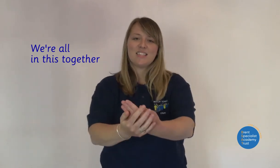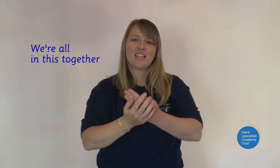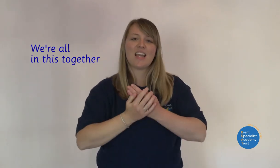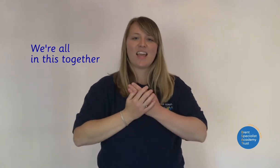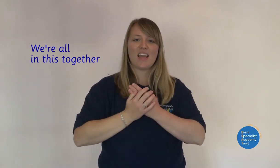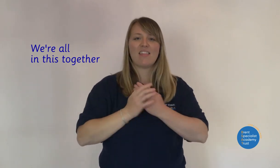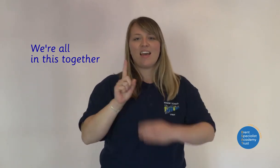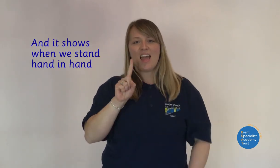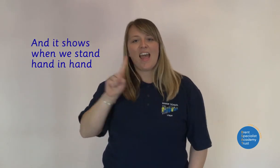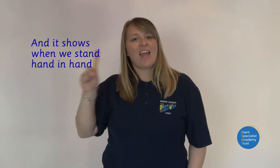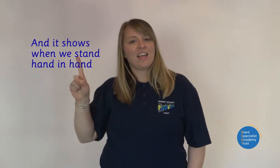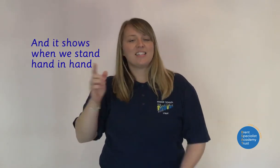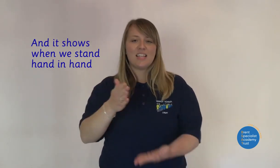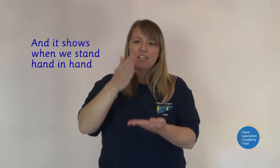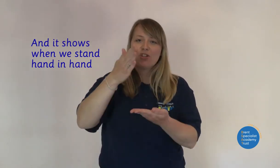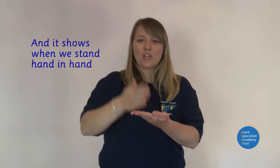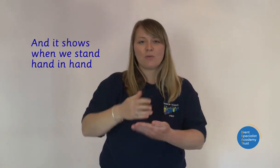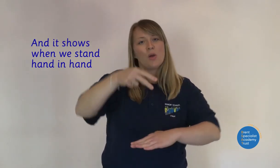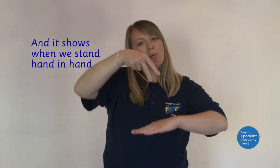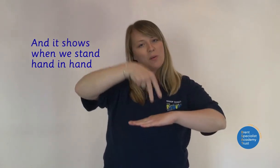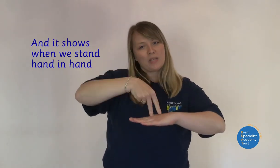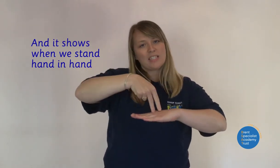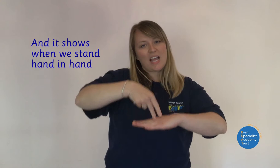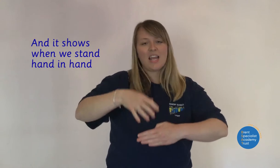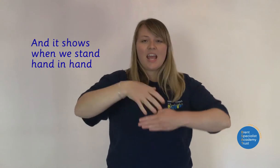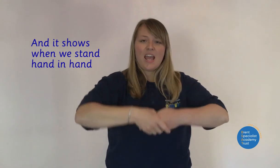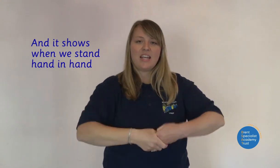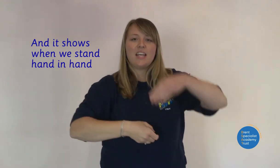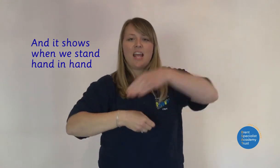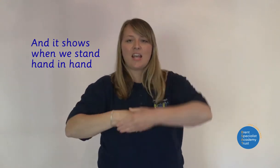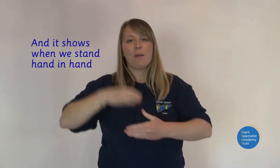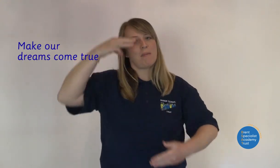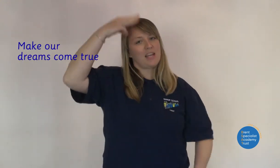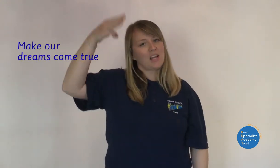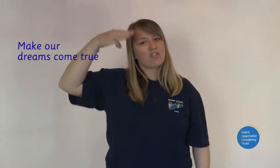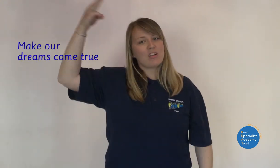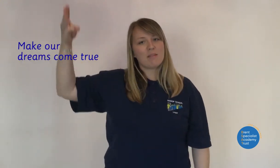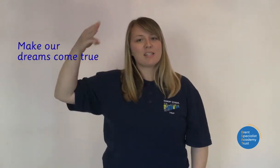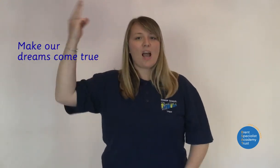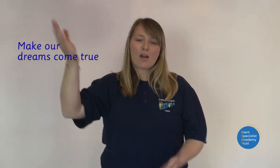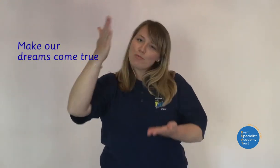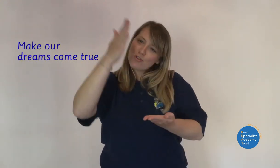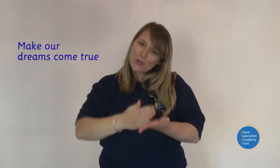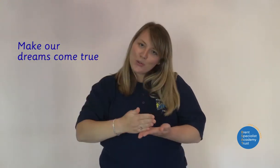together And it shows when we stand hand in hand Make our dreams come true